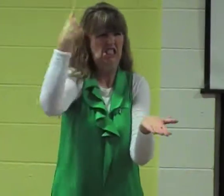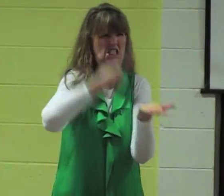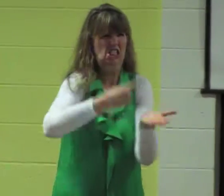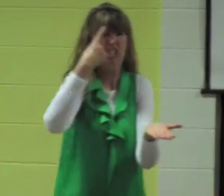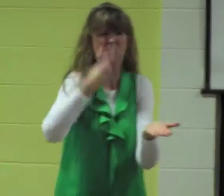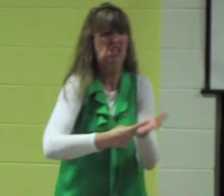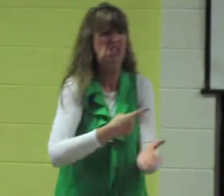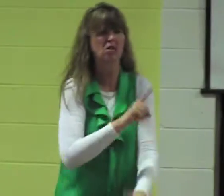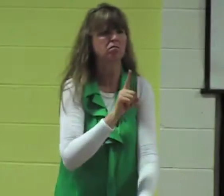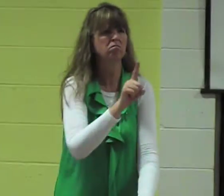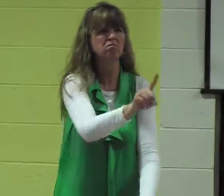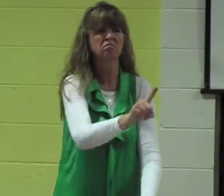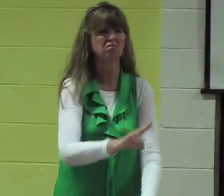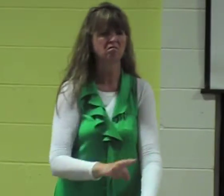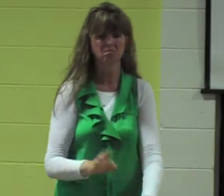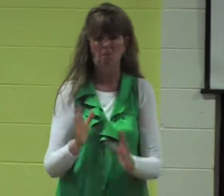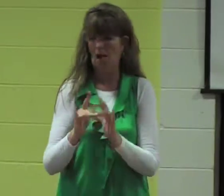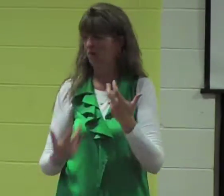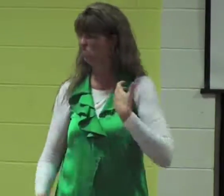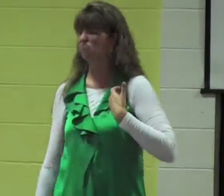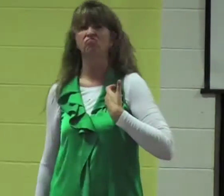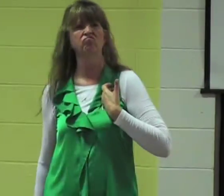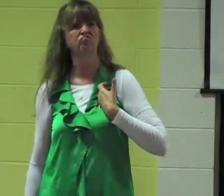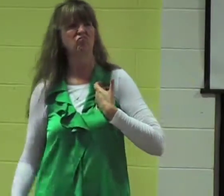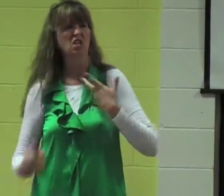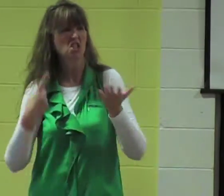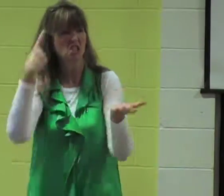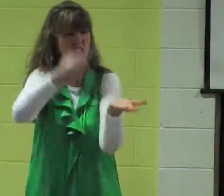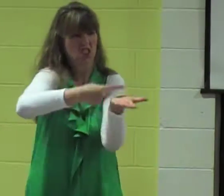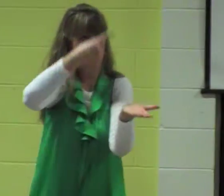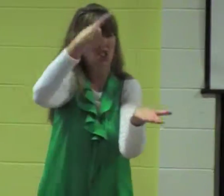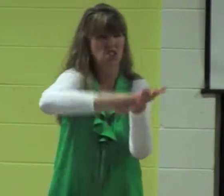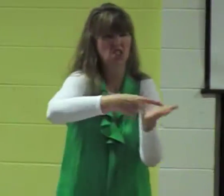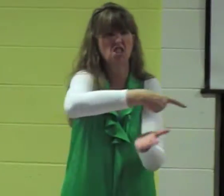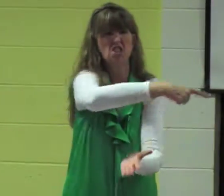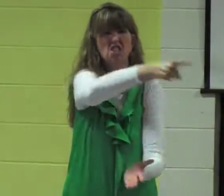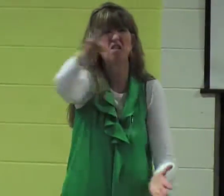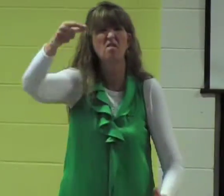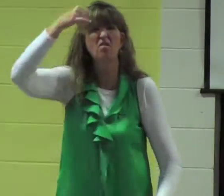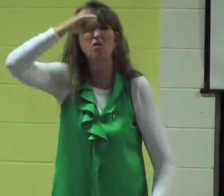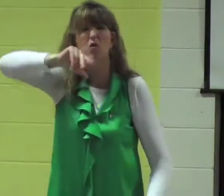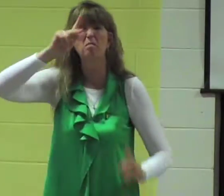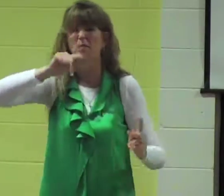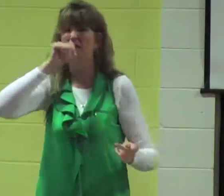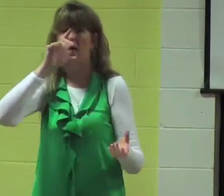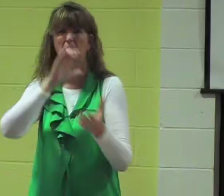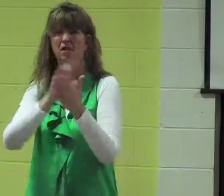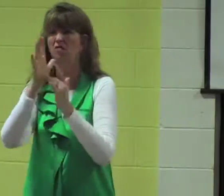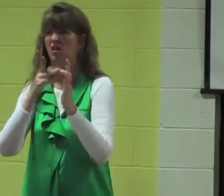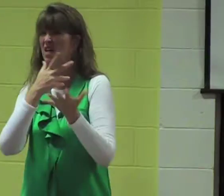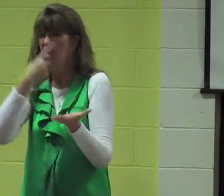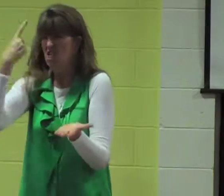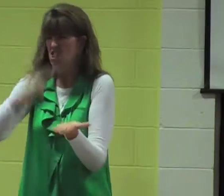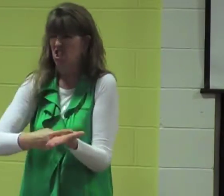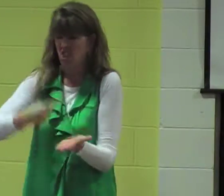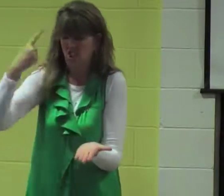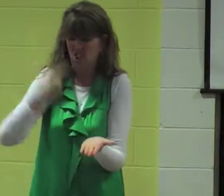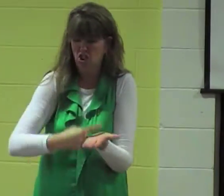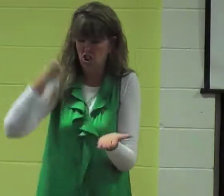and he had a fierce he would go out and carry the Bible and he would defend the gospel